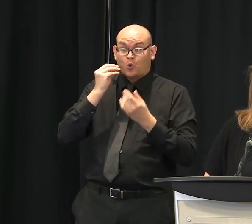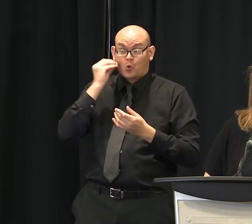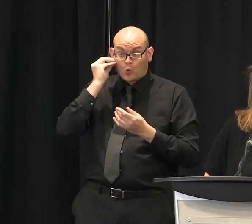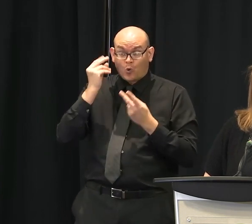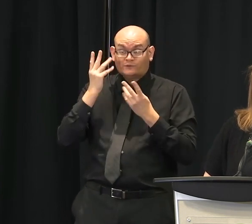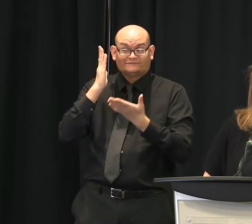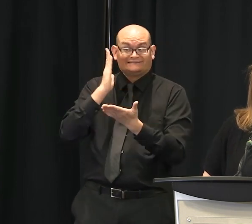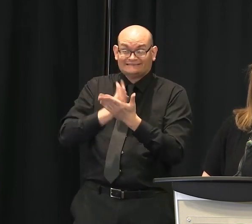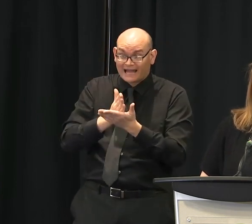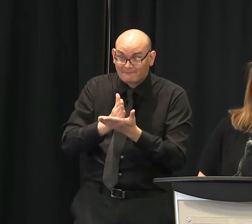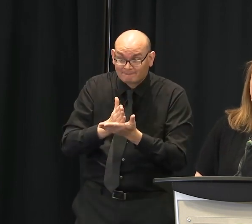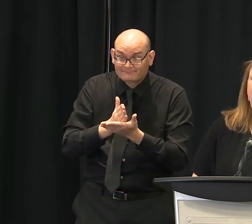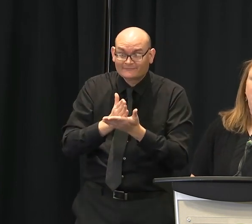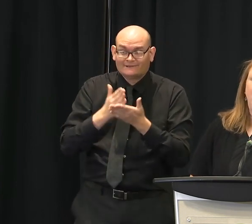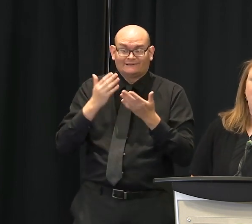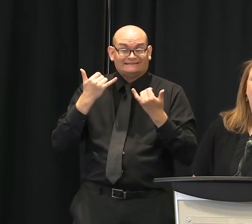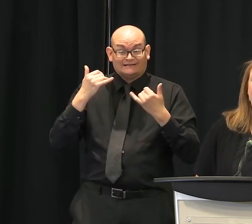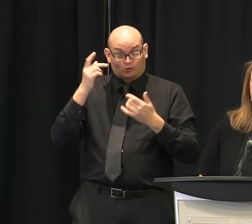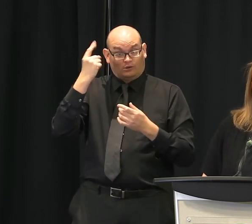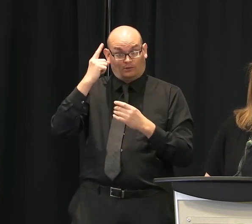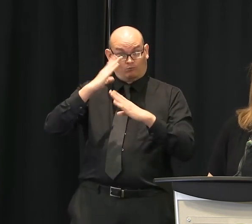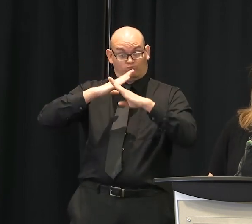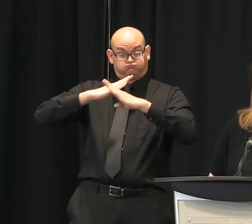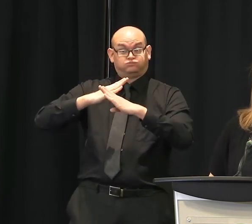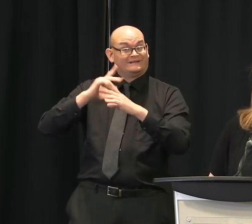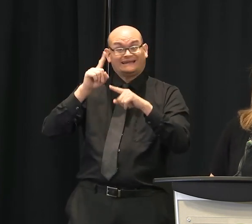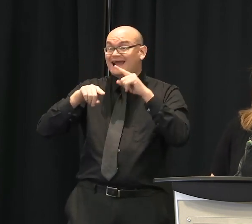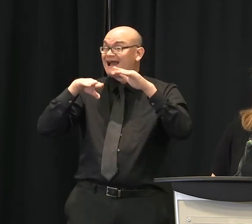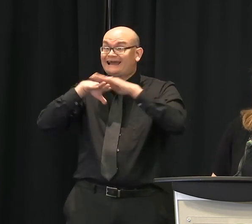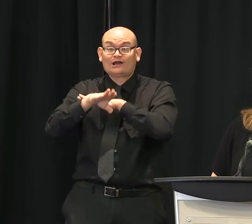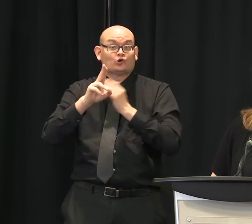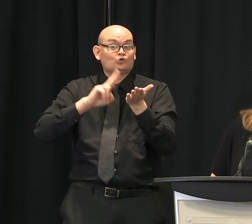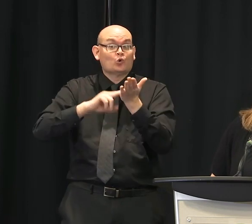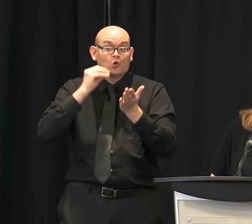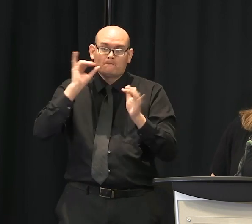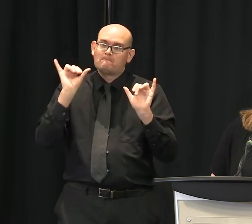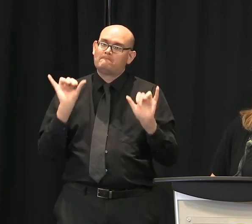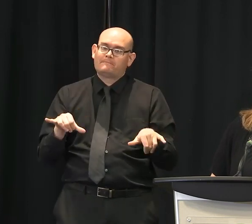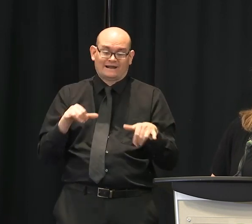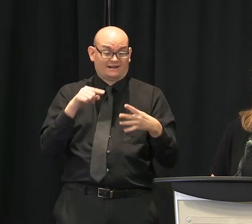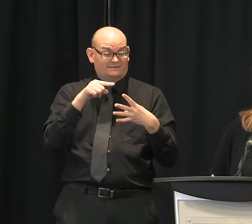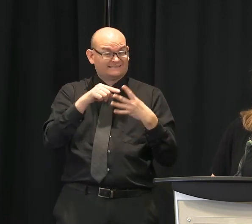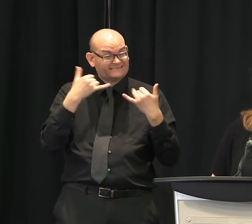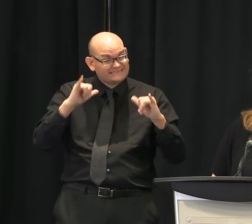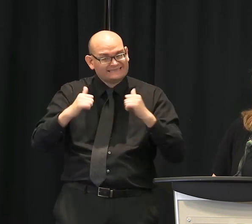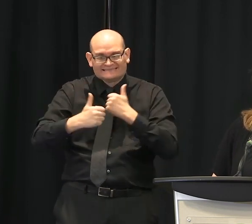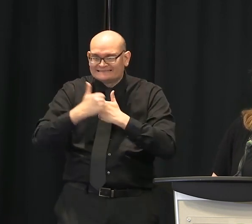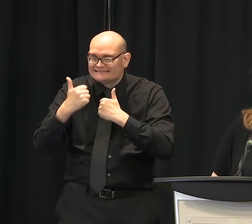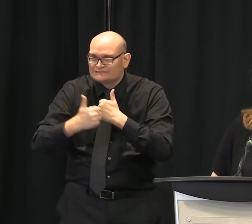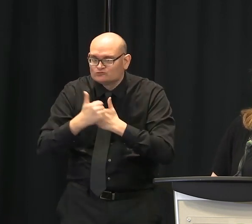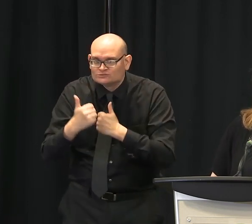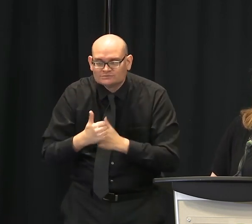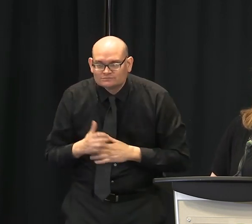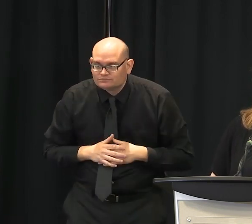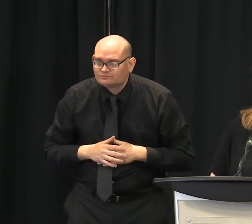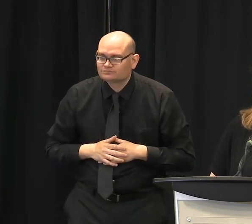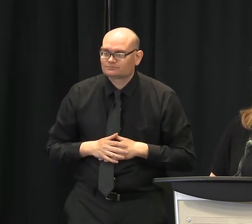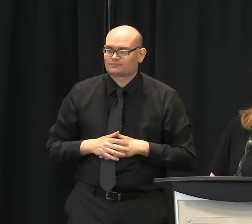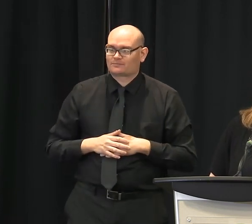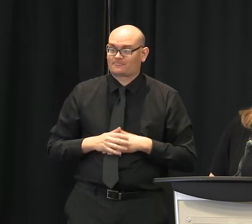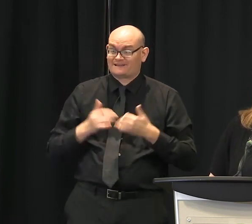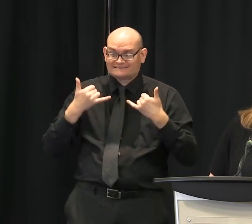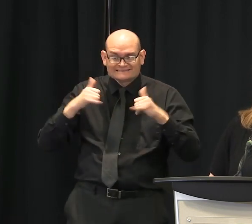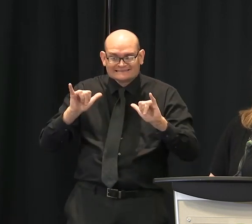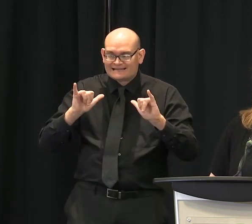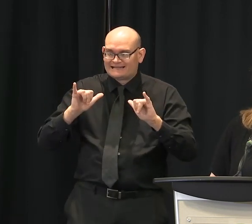grow. Unfortunately, the number of deaths also among long-term care facility residents is growing. As of yesterday,